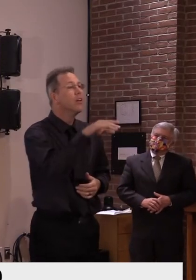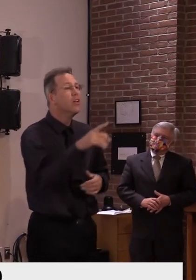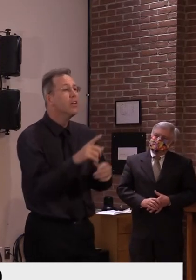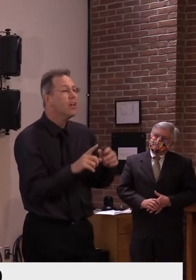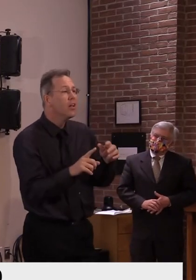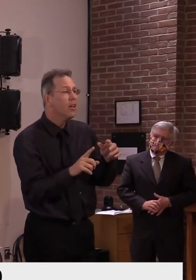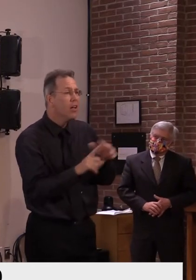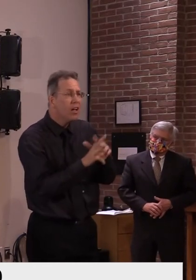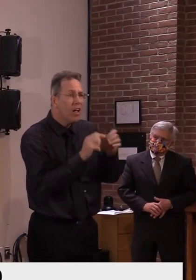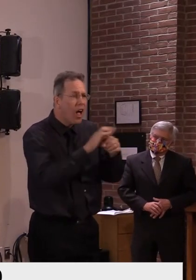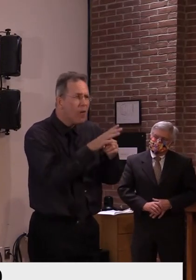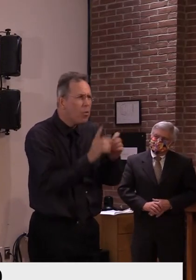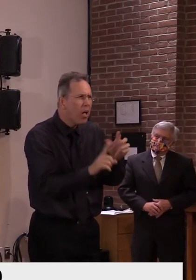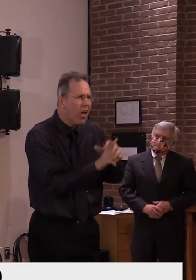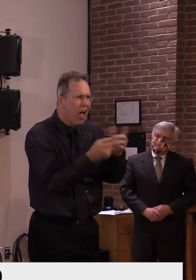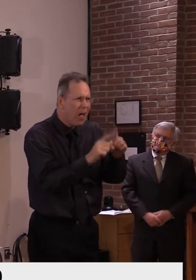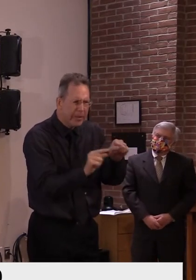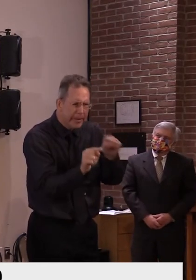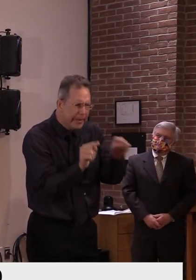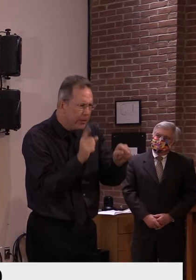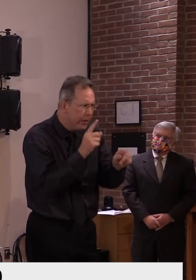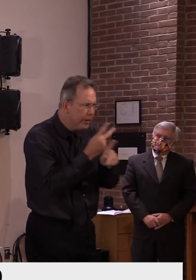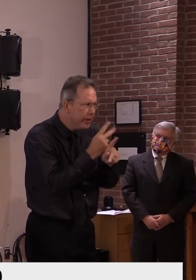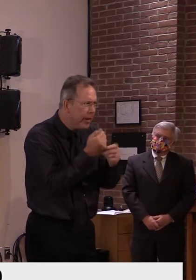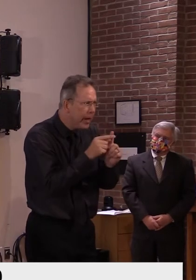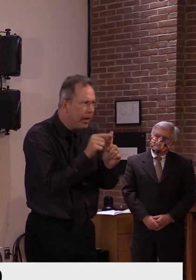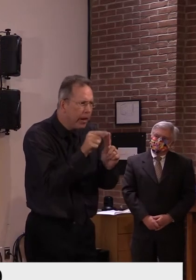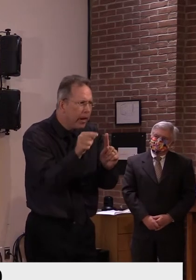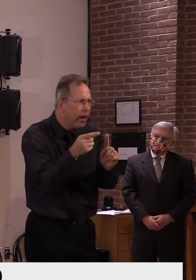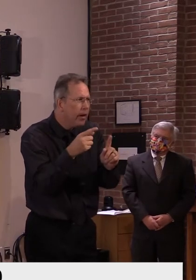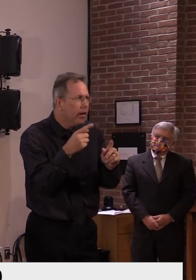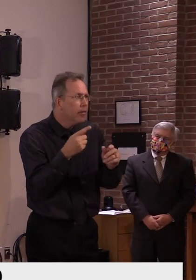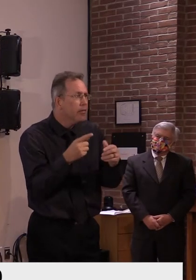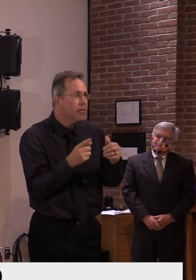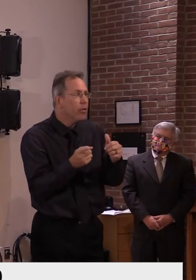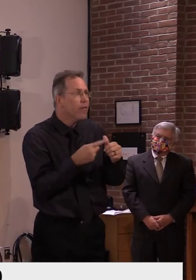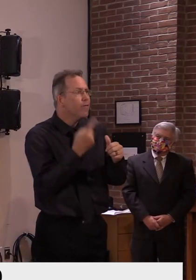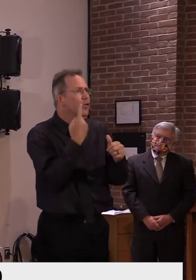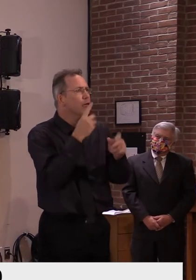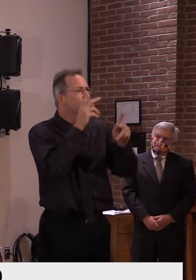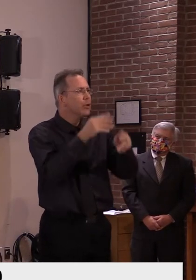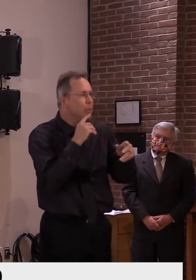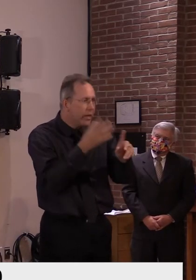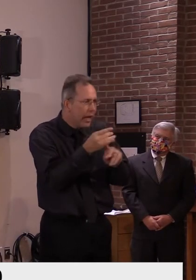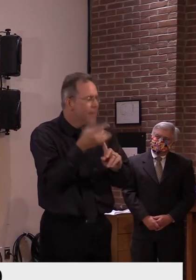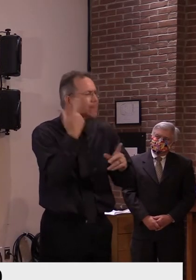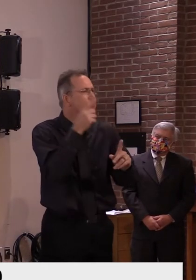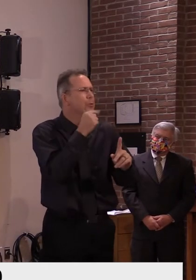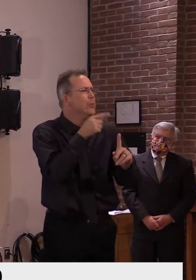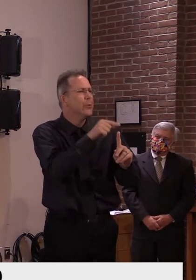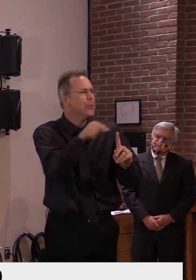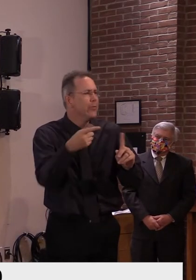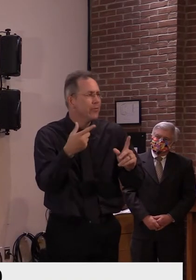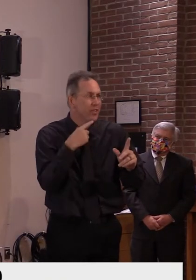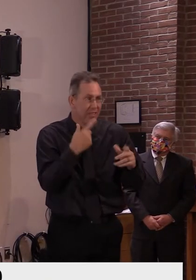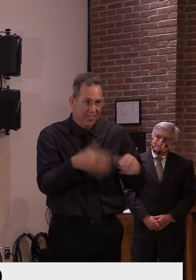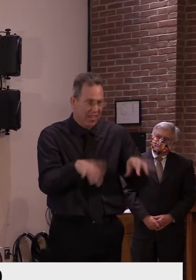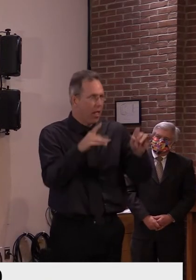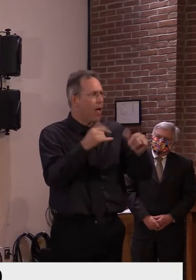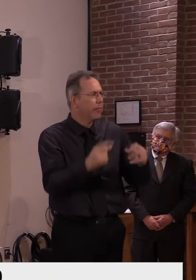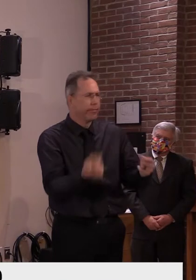index case, and we often become aware of cases simultaneously, and it's very hard to trace back